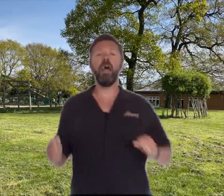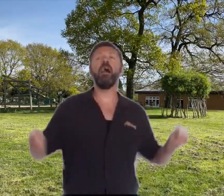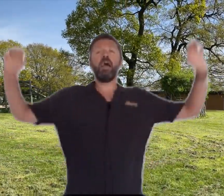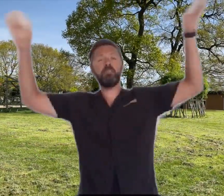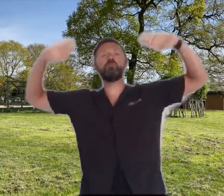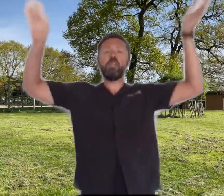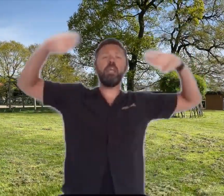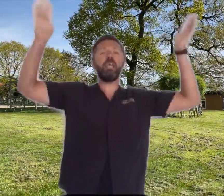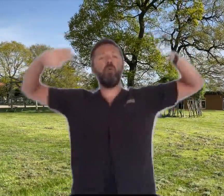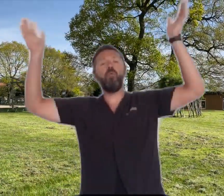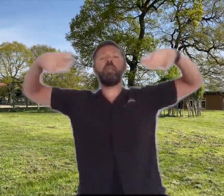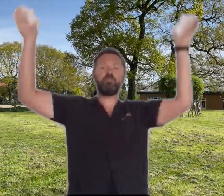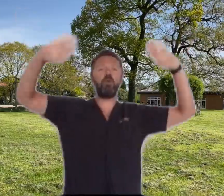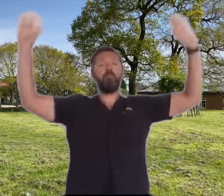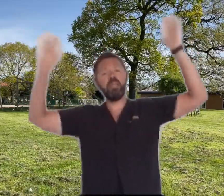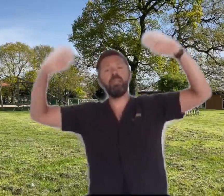I'm Marie who waits for me